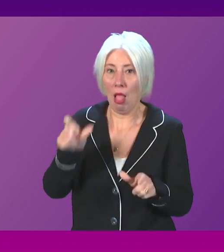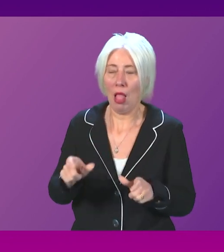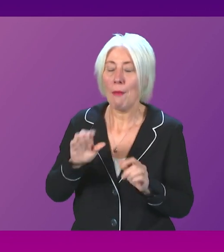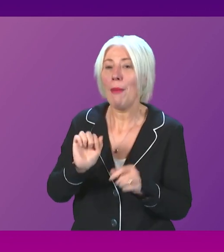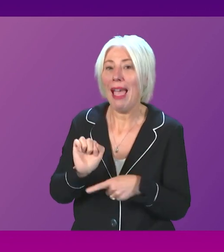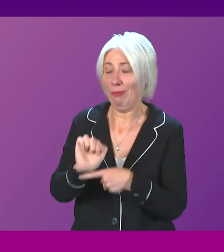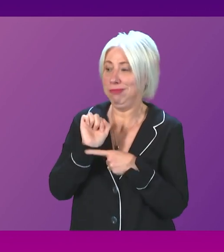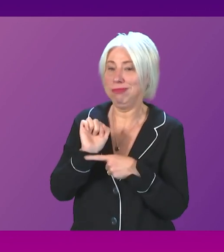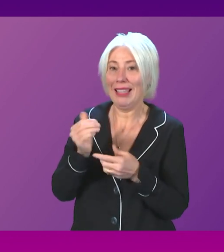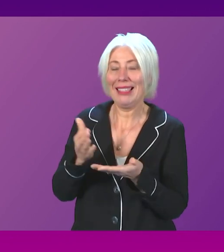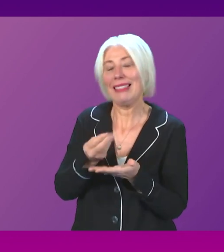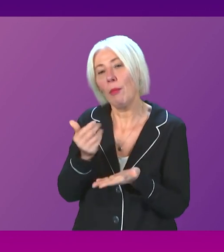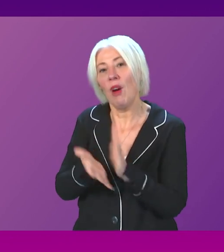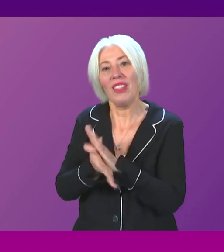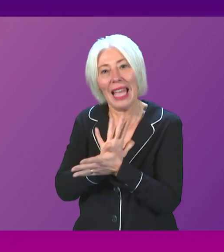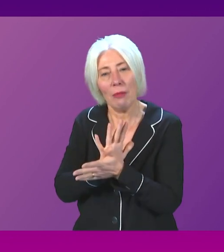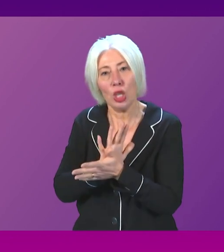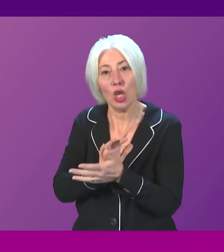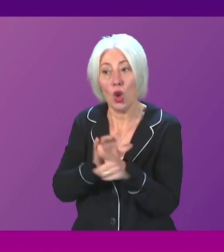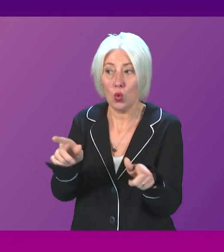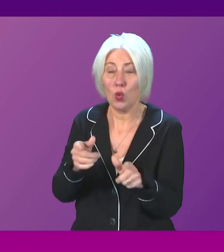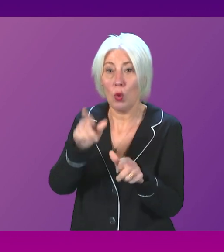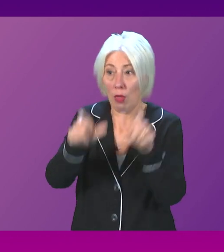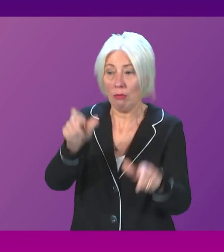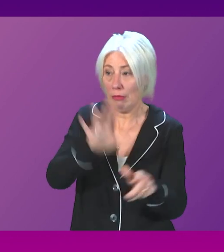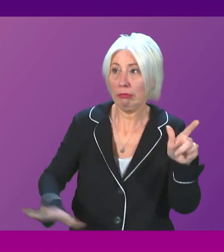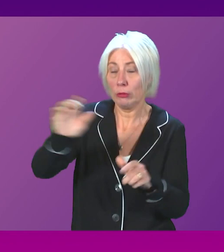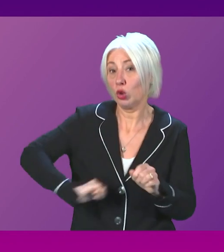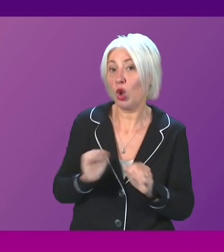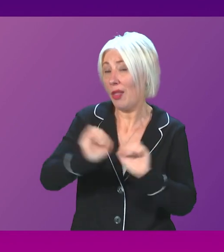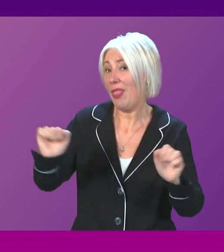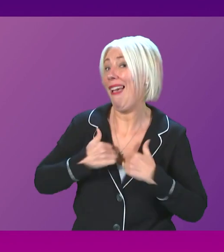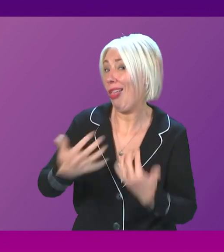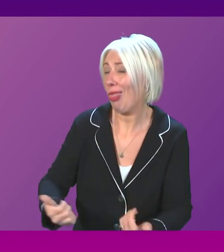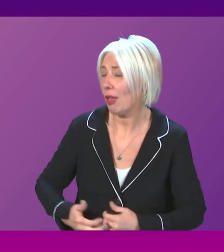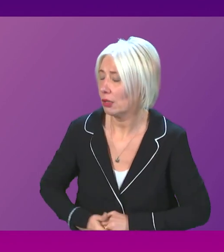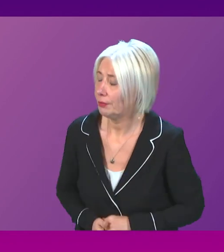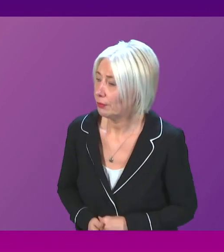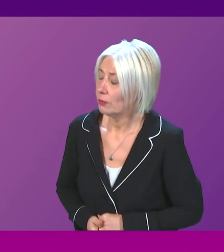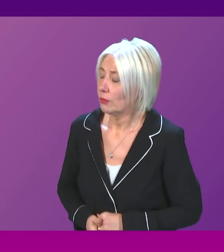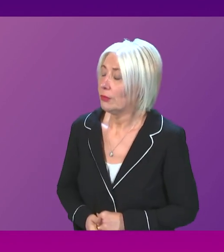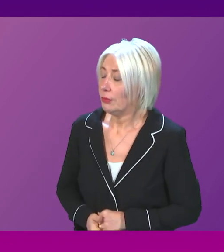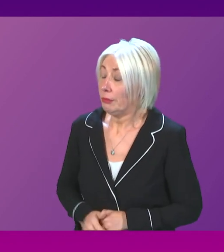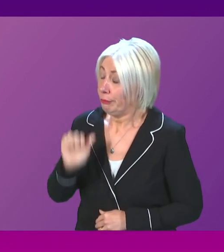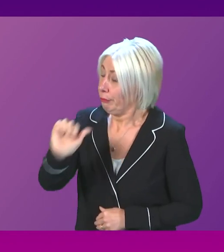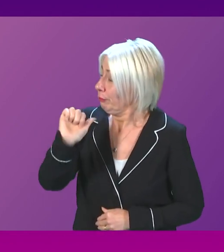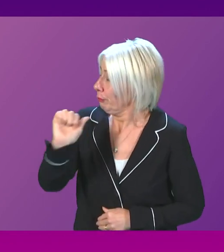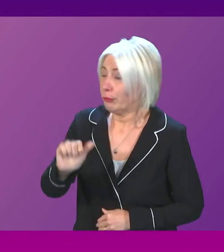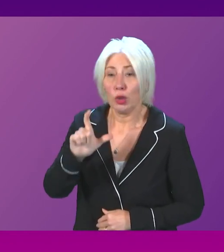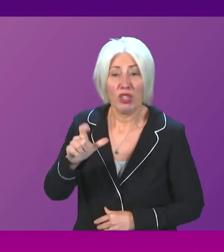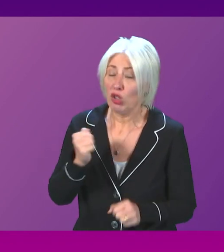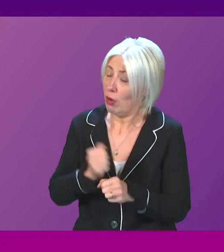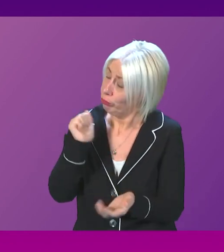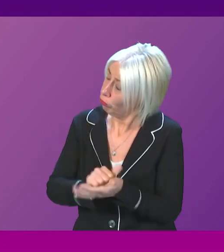damage that is being done to our nation's health? First Minister. I absolutely agree with Christine Graham. She is completely correct